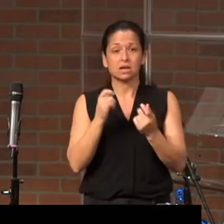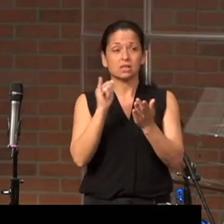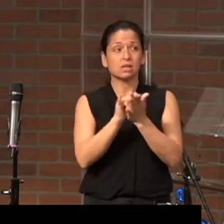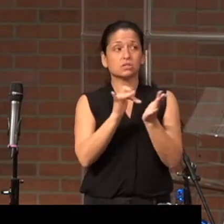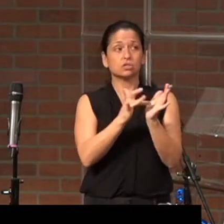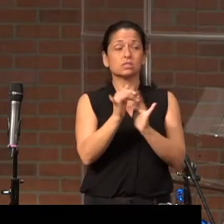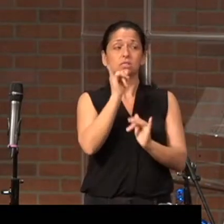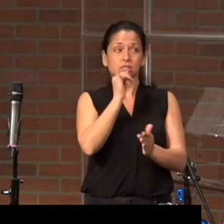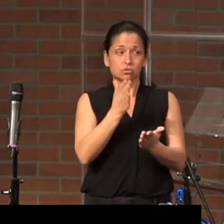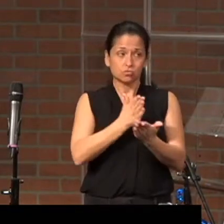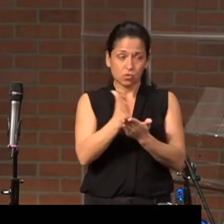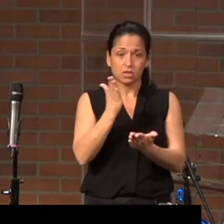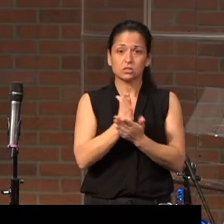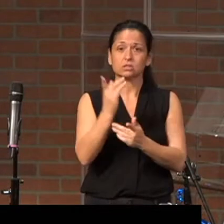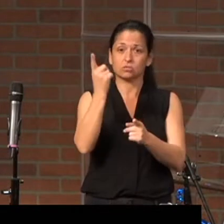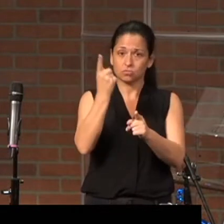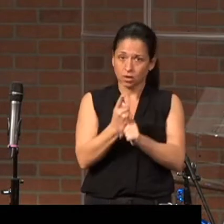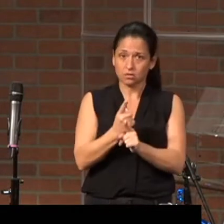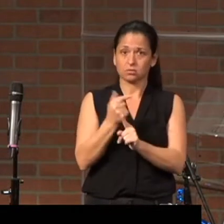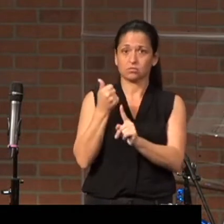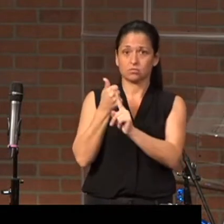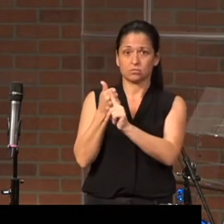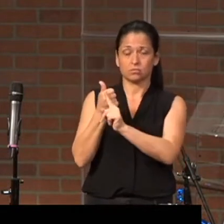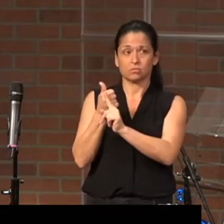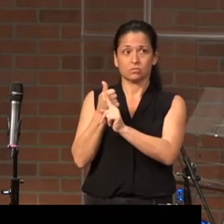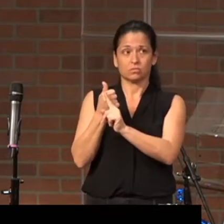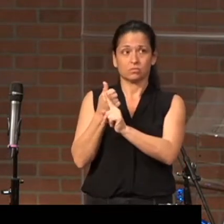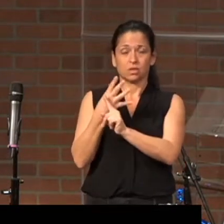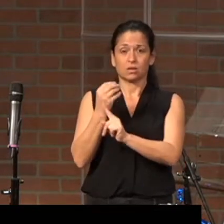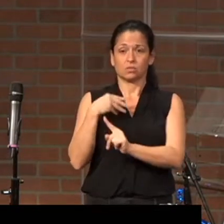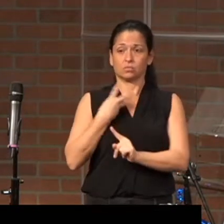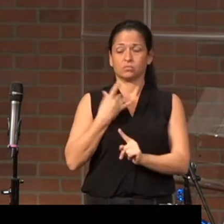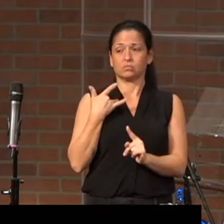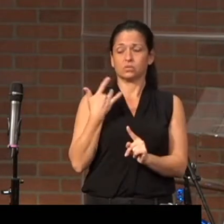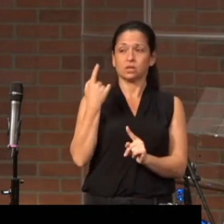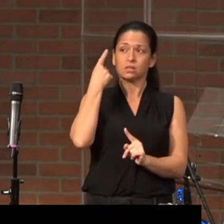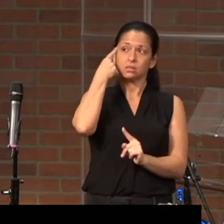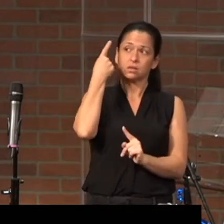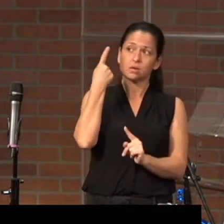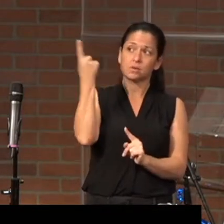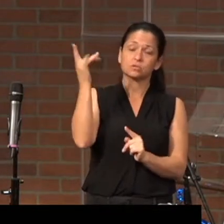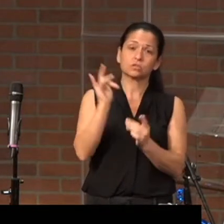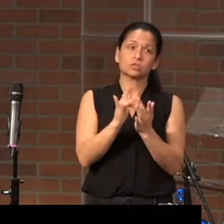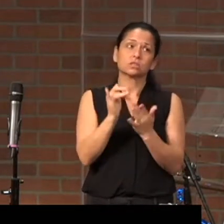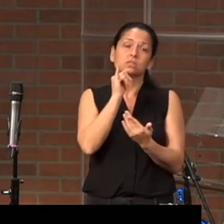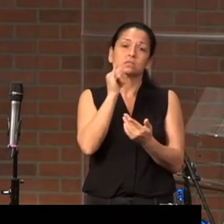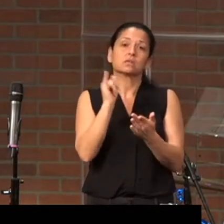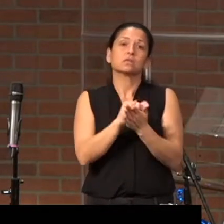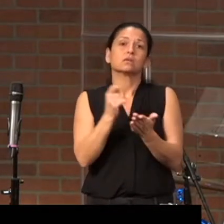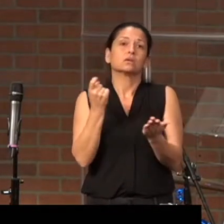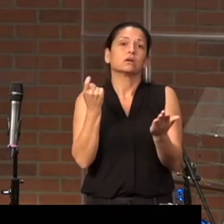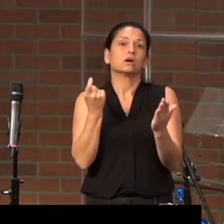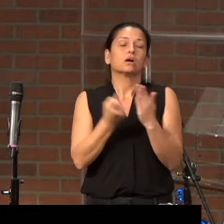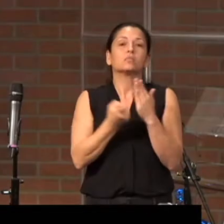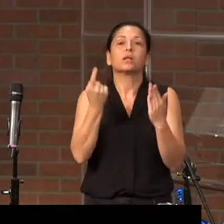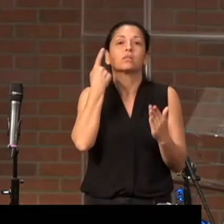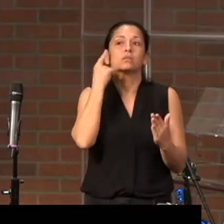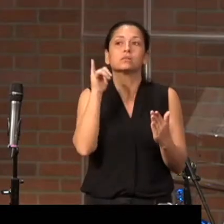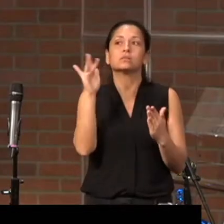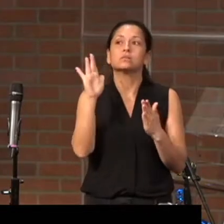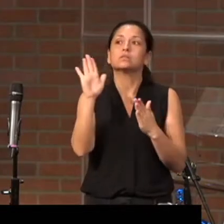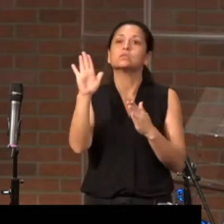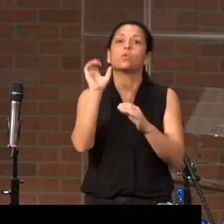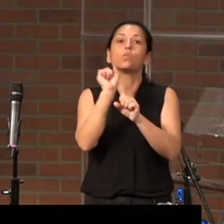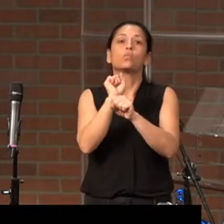is righteous. And our tendency, I think when we think about Jesus, is to immediately think about Jesus'